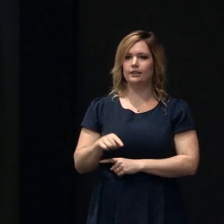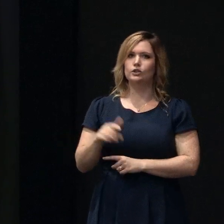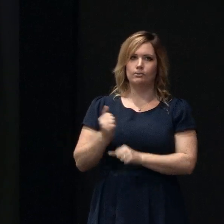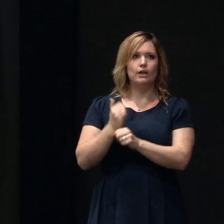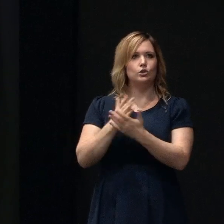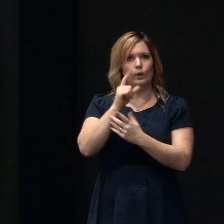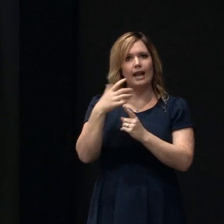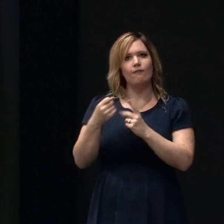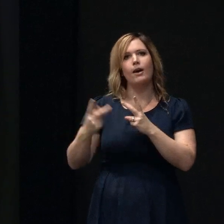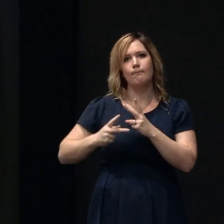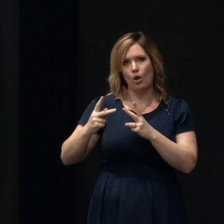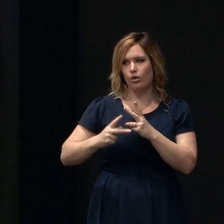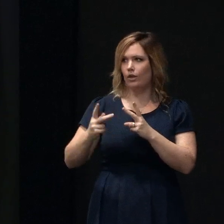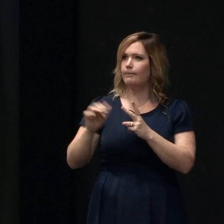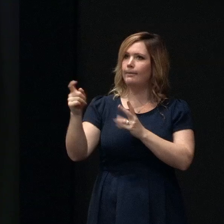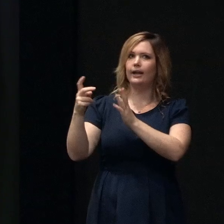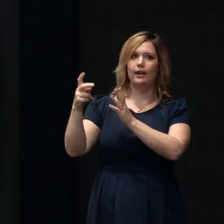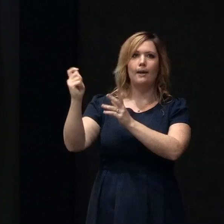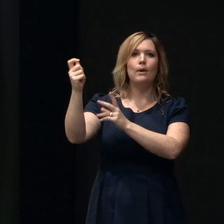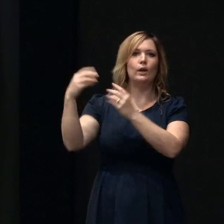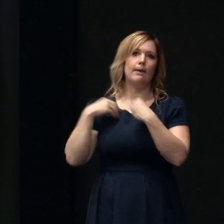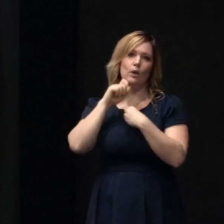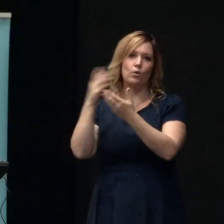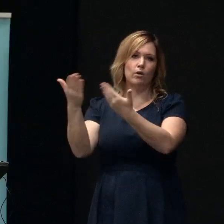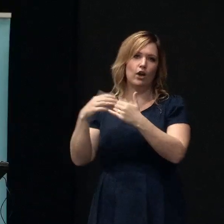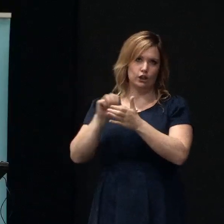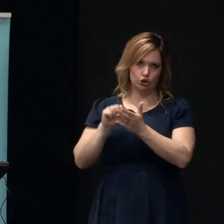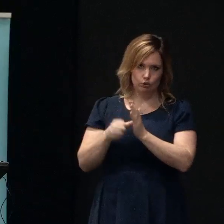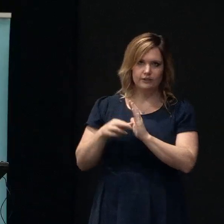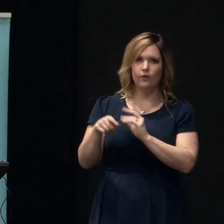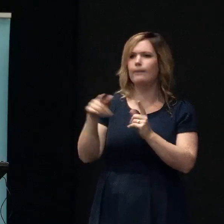works may well be provided from your building company but definitely do check